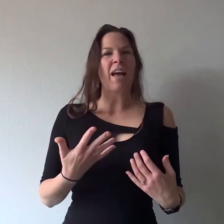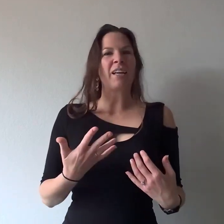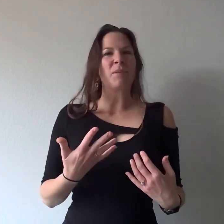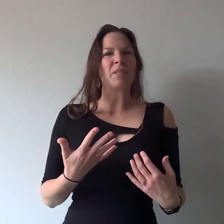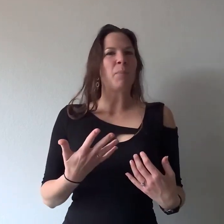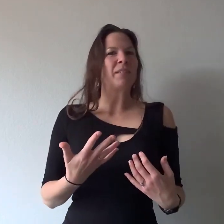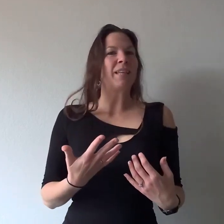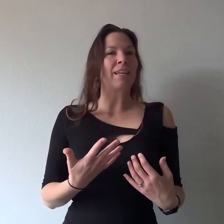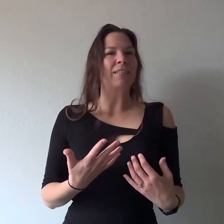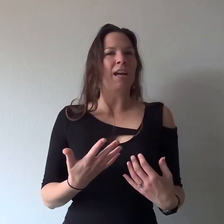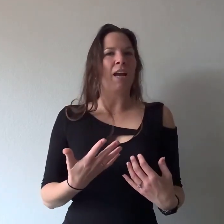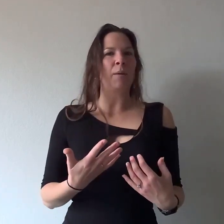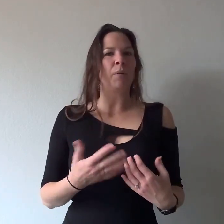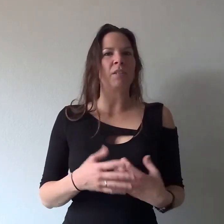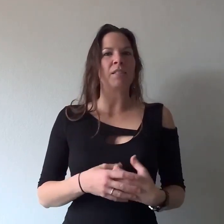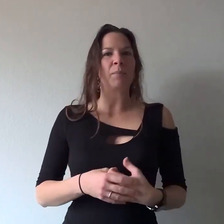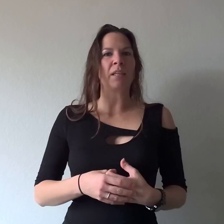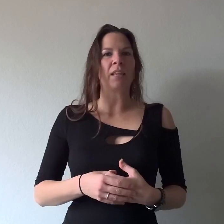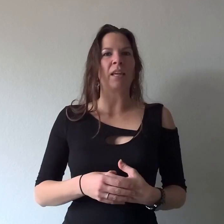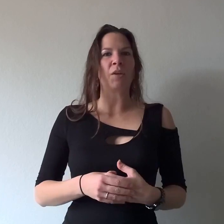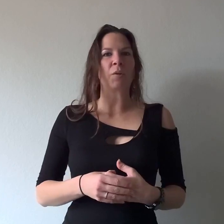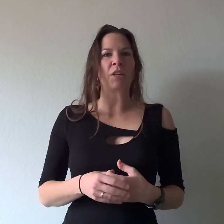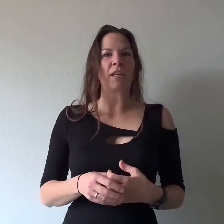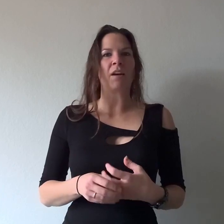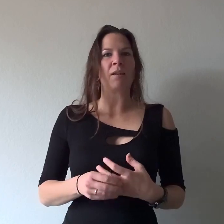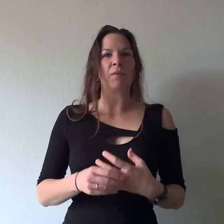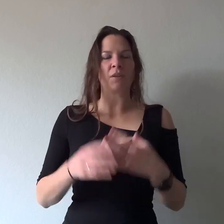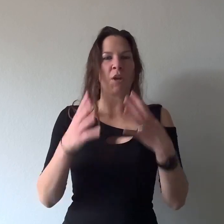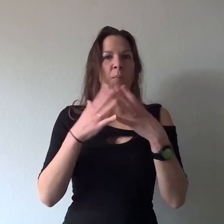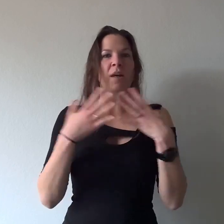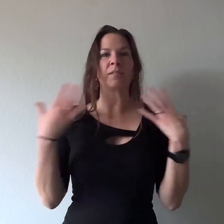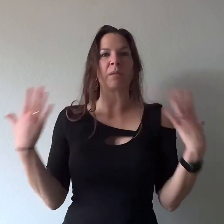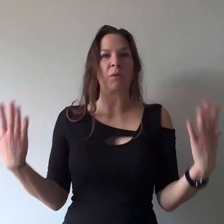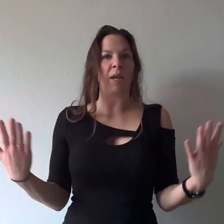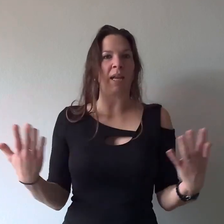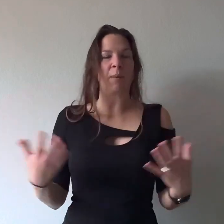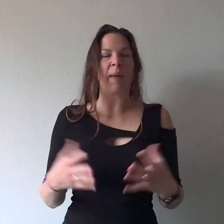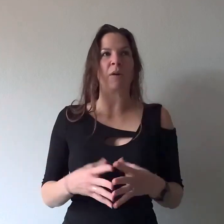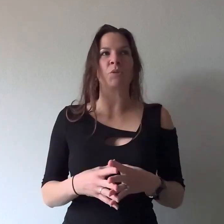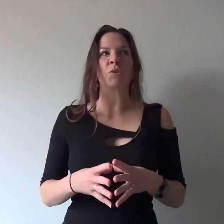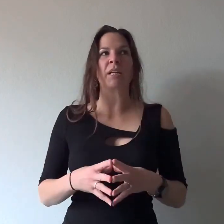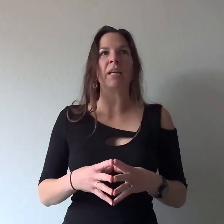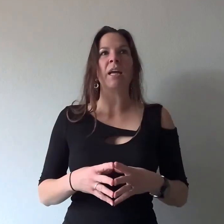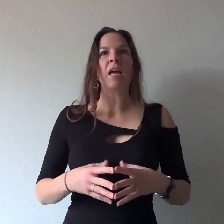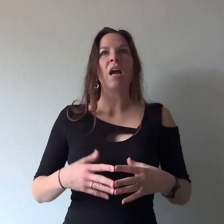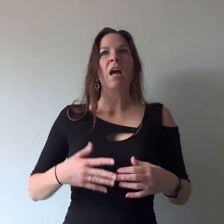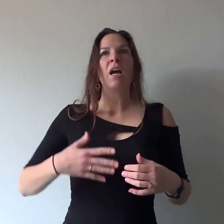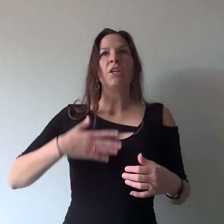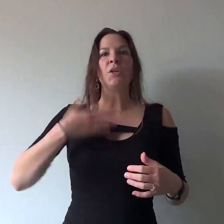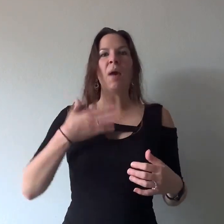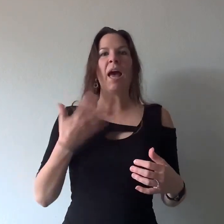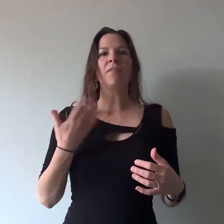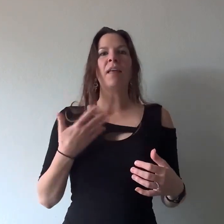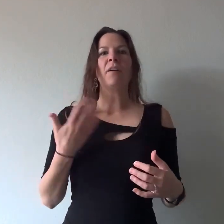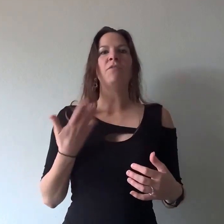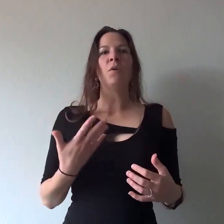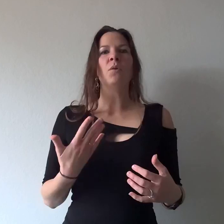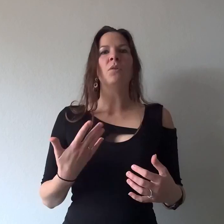comes up a second time on something that you're working on you know possibly creating a boundary you have that vocal